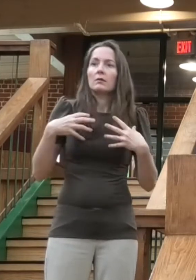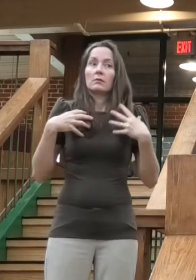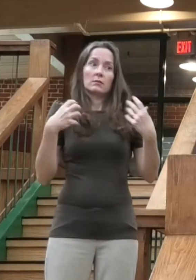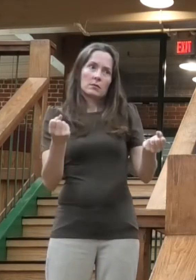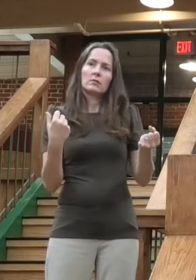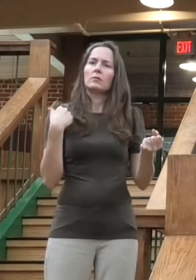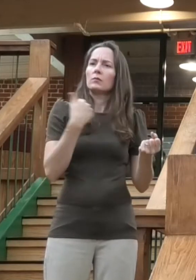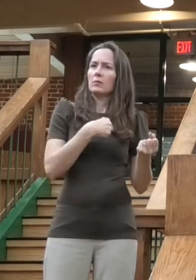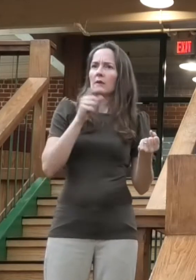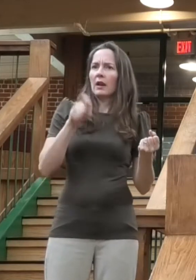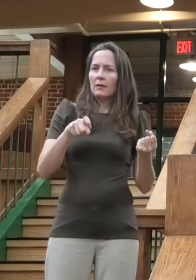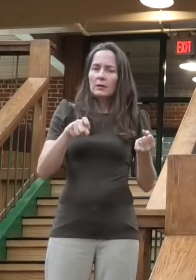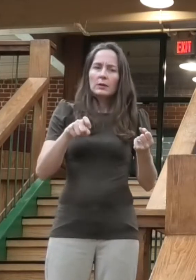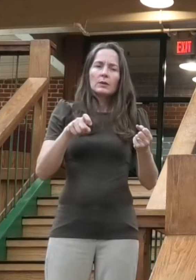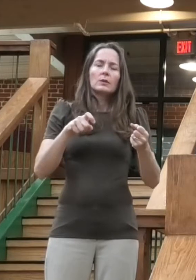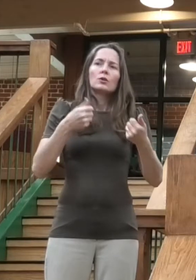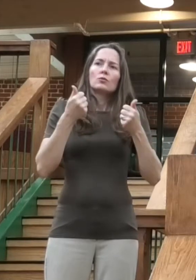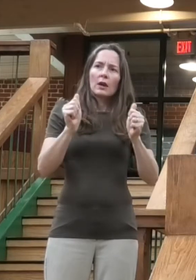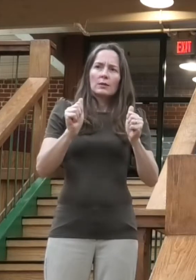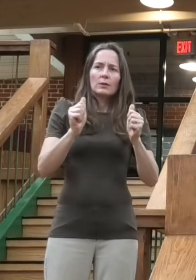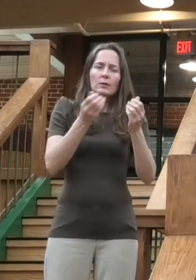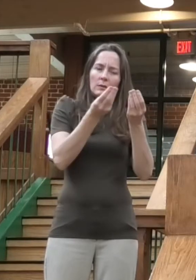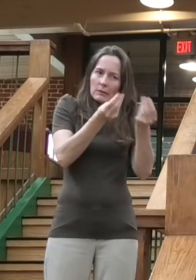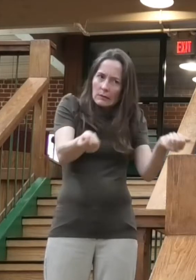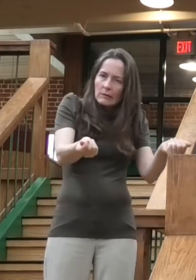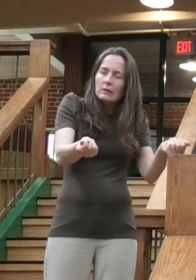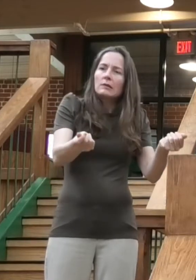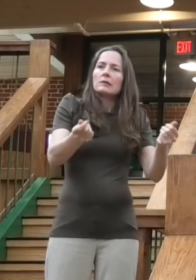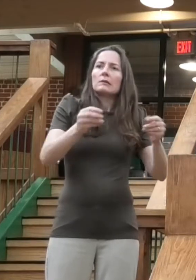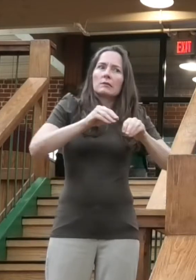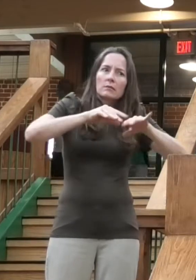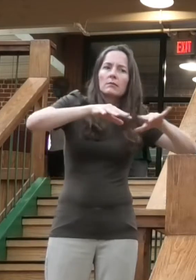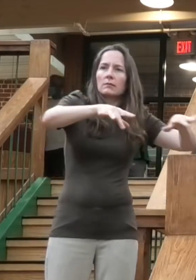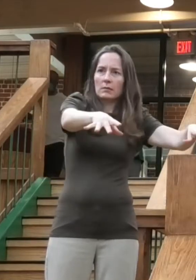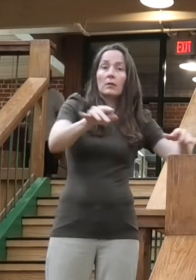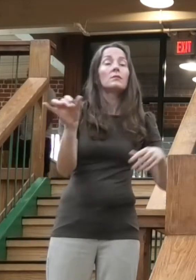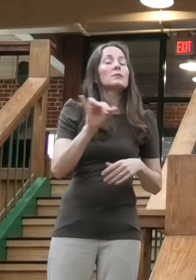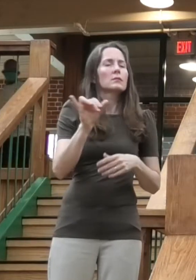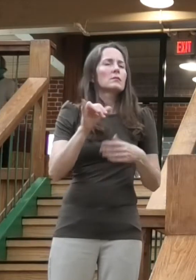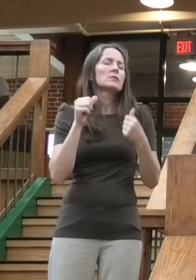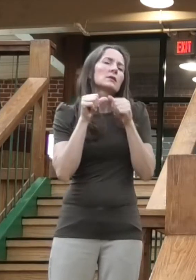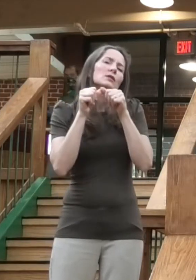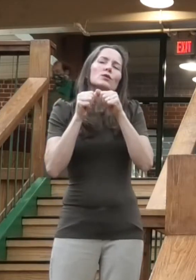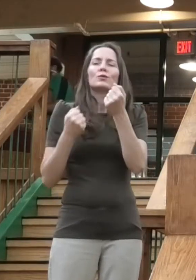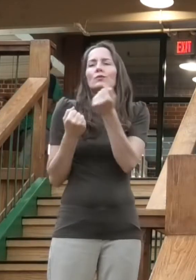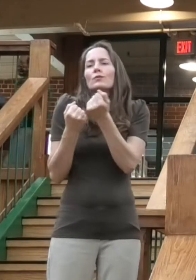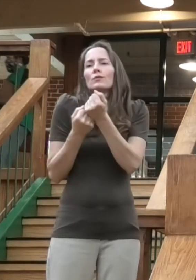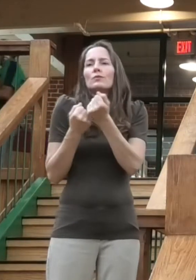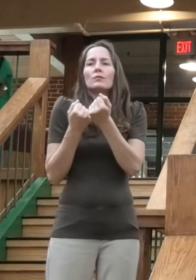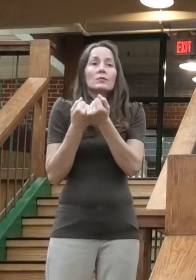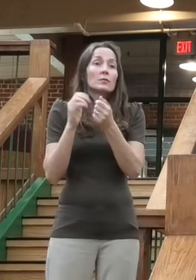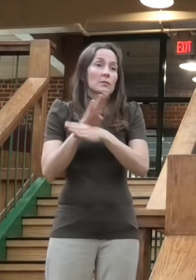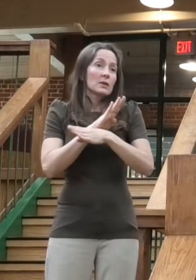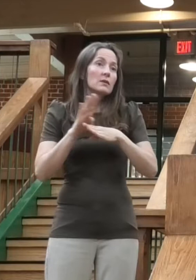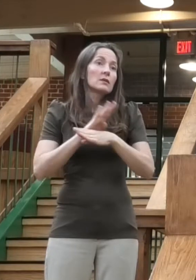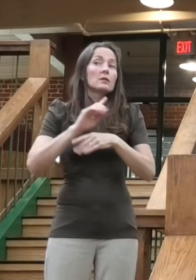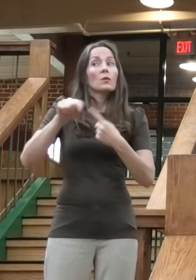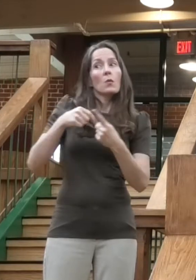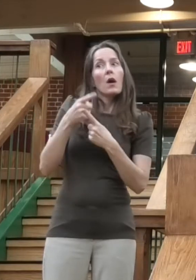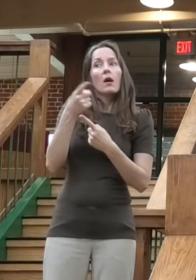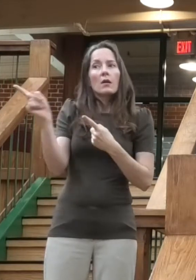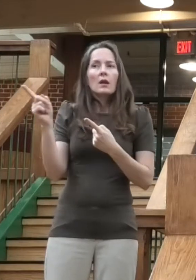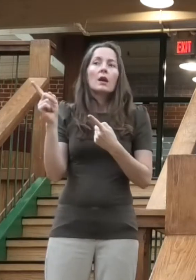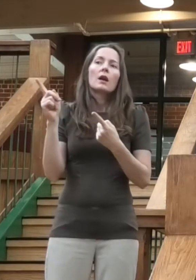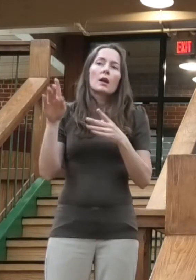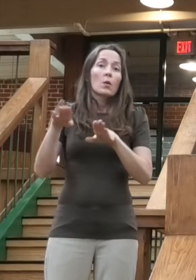to support businesses as they safely reopen. As residents